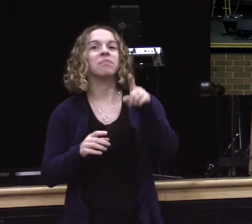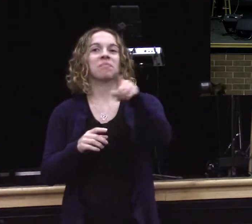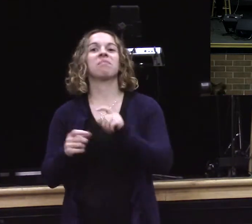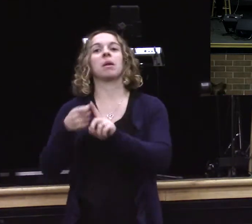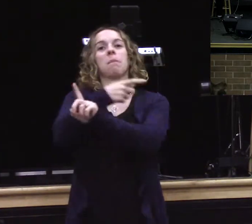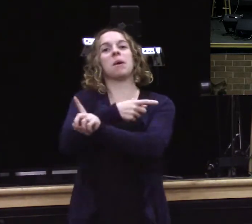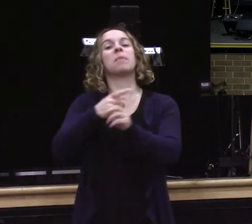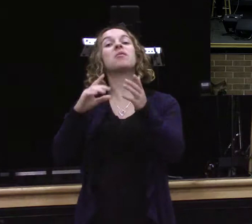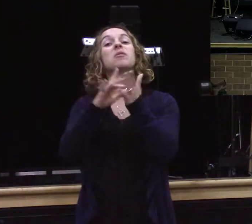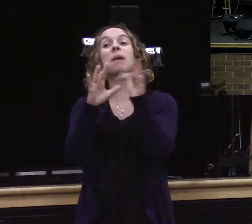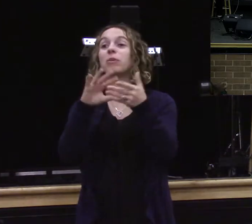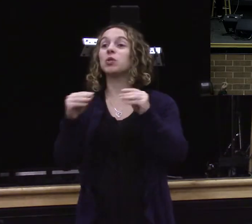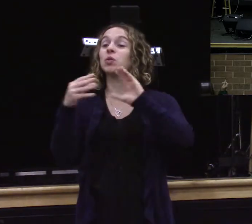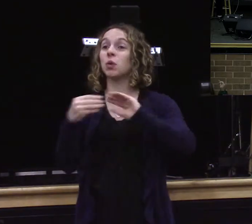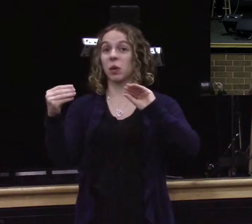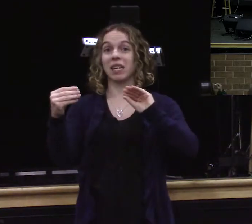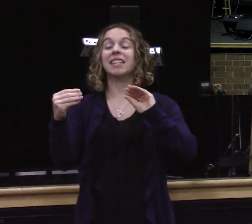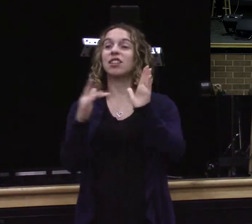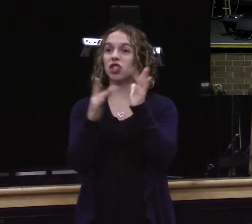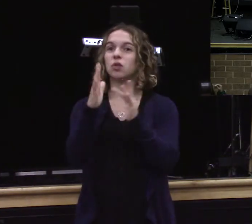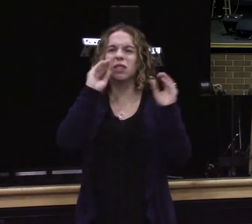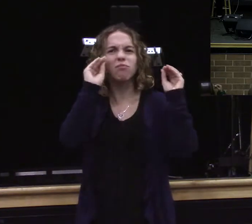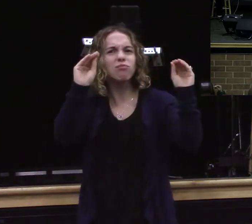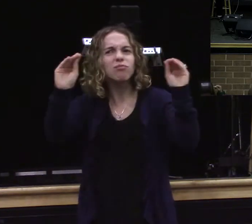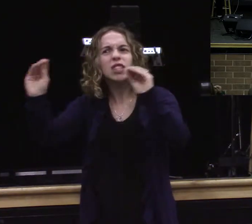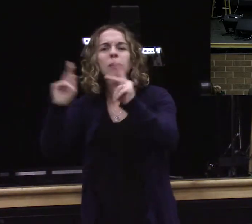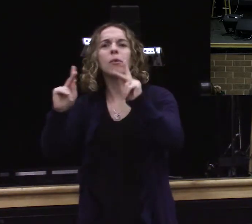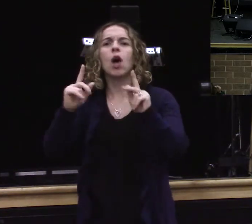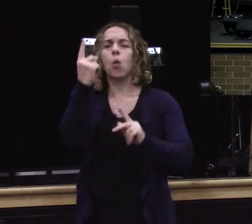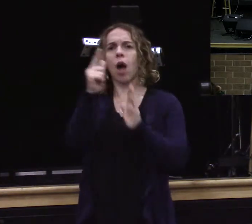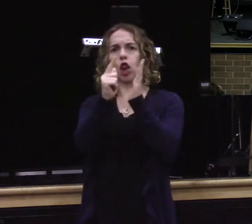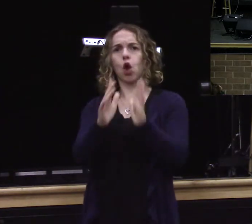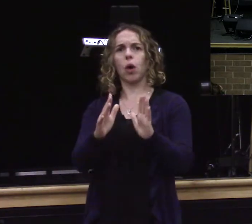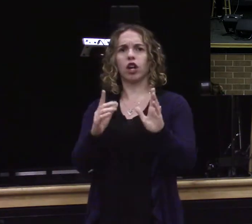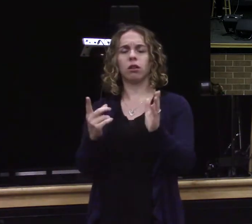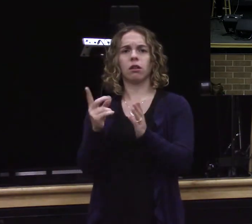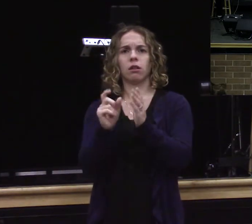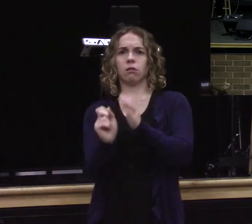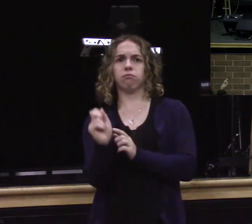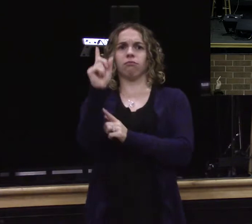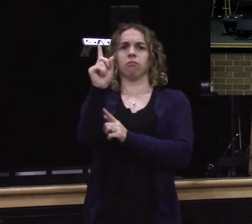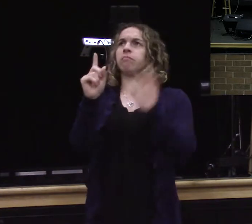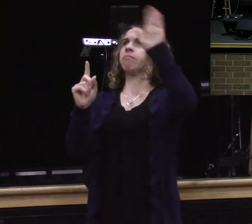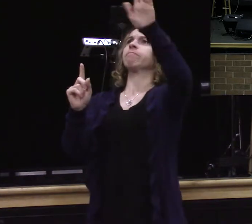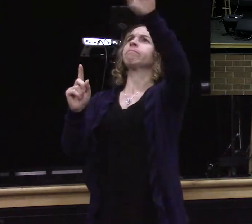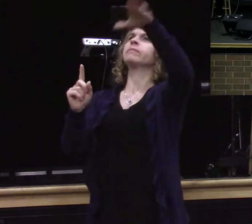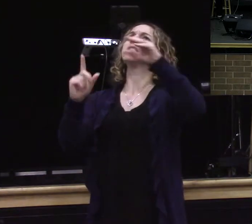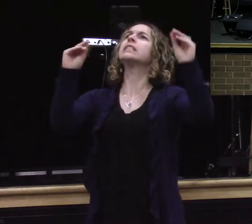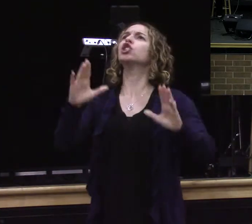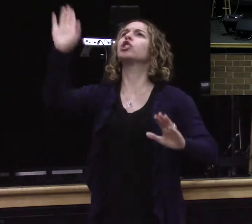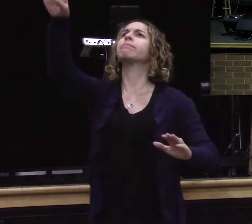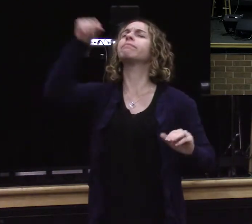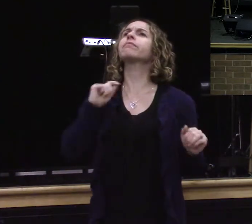there was a lawyer who thought he was all that and a bag of chips. And this lawyer stood up. It says. It says that to put Jesus to the test. Saying teacher.